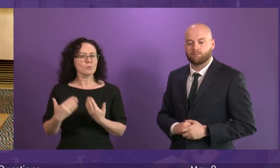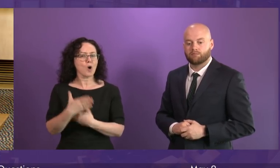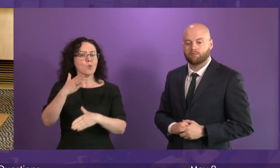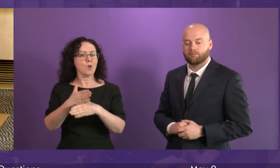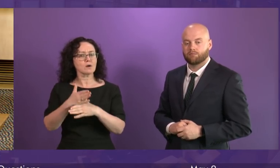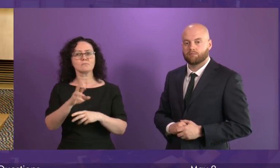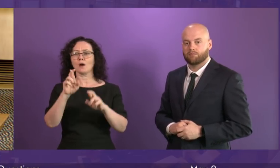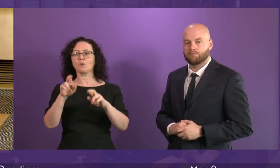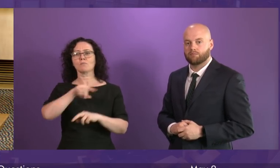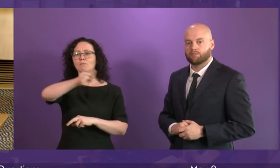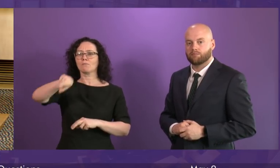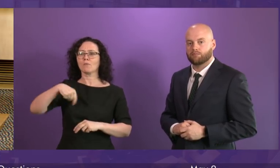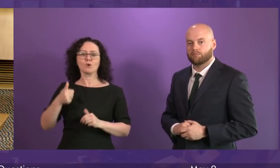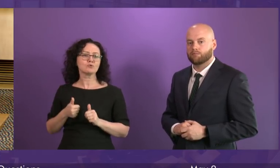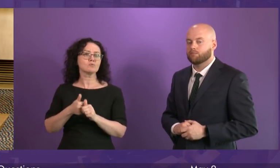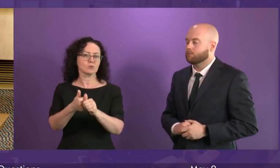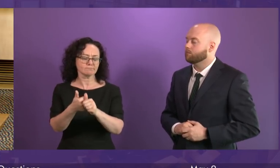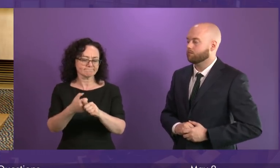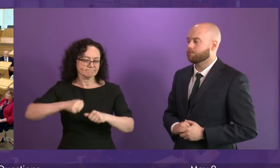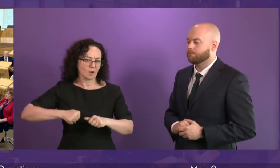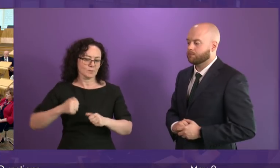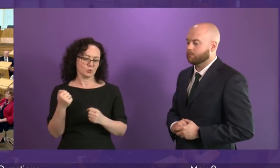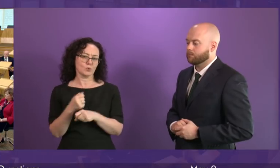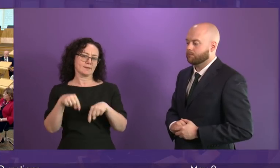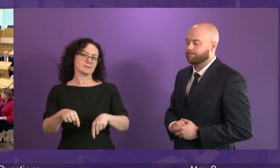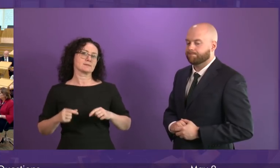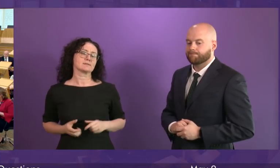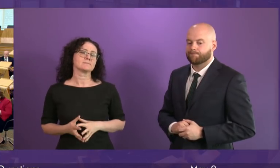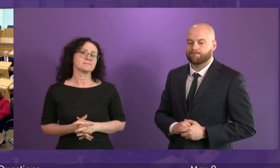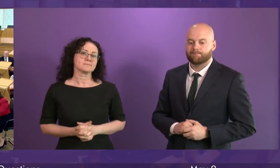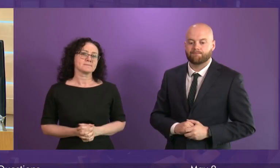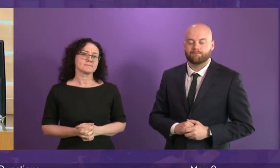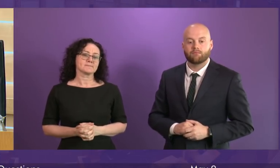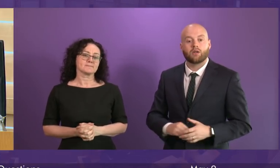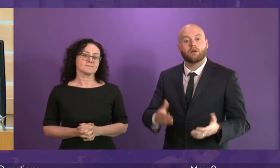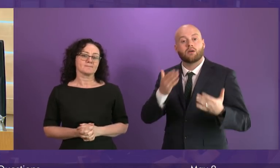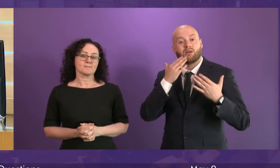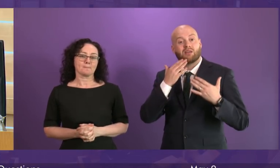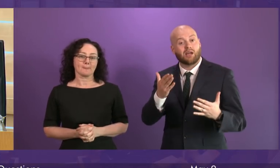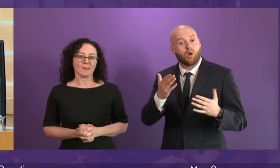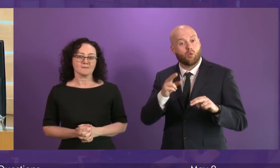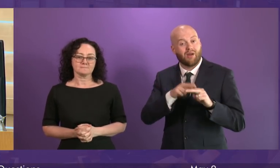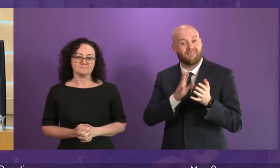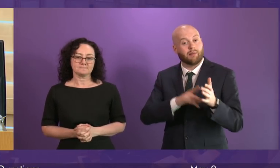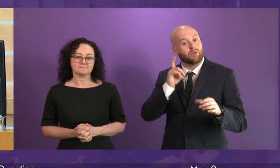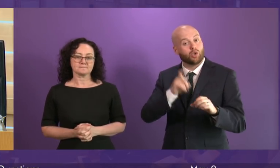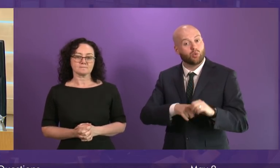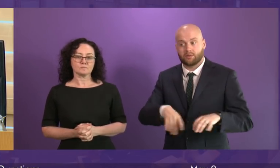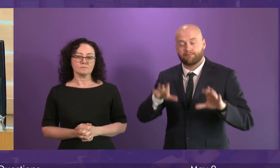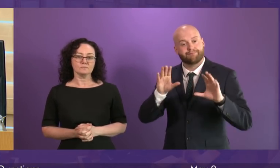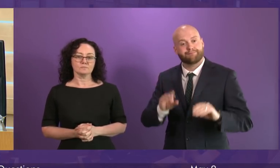having the support of members across the chamber as we do so. Thank you very much. And that concludes the First Minister's questions.